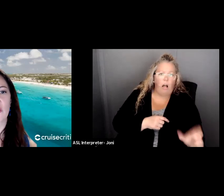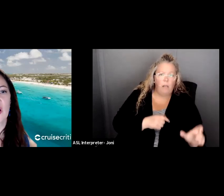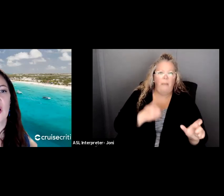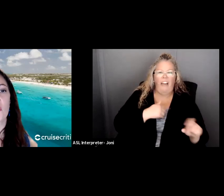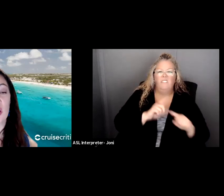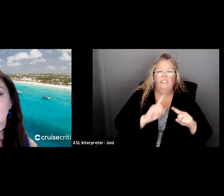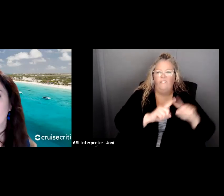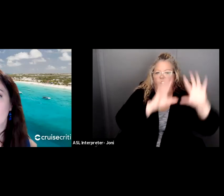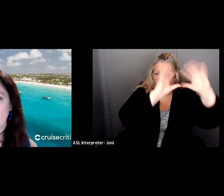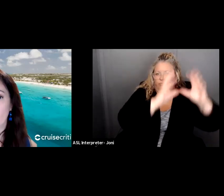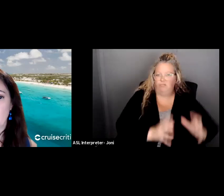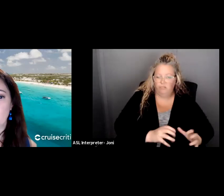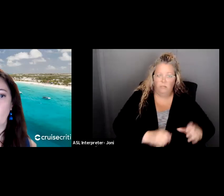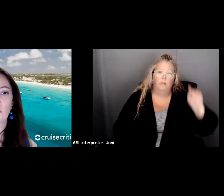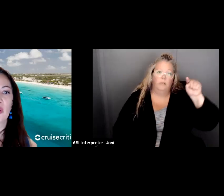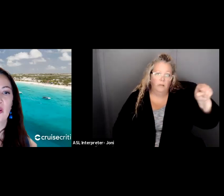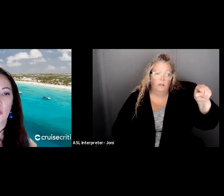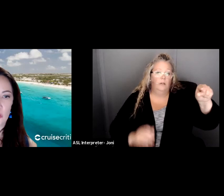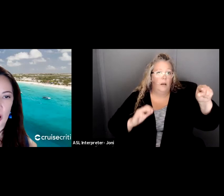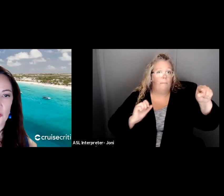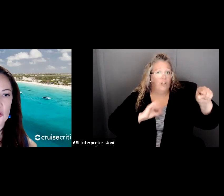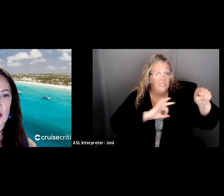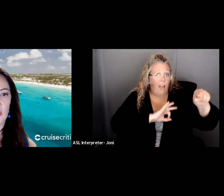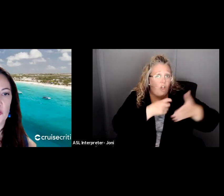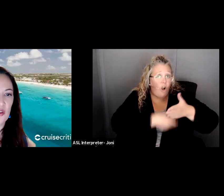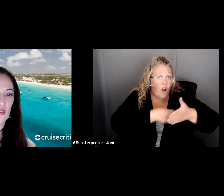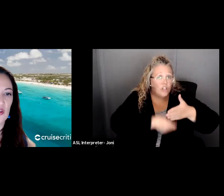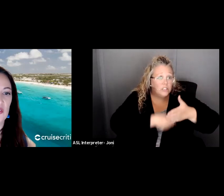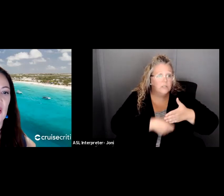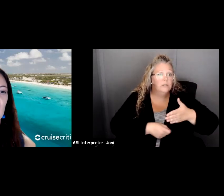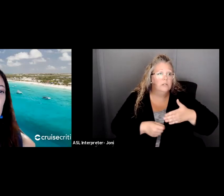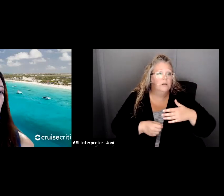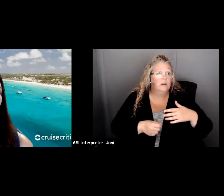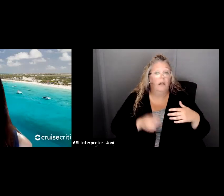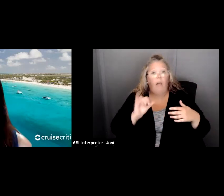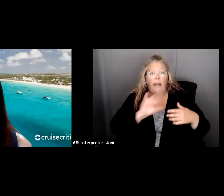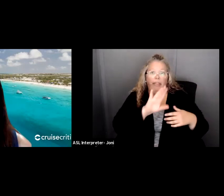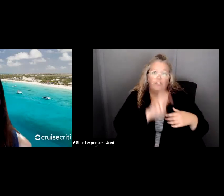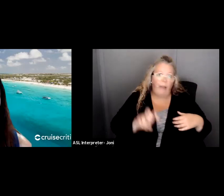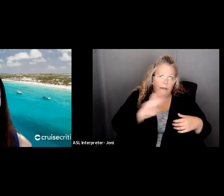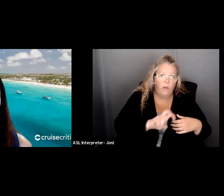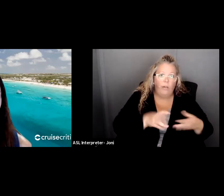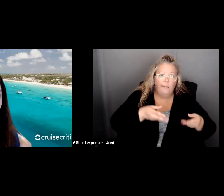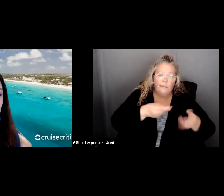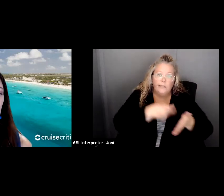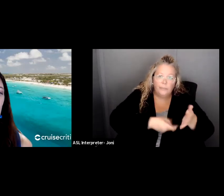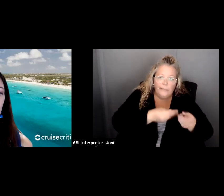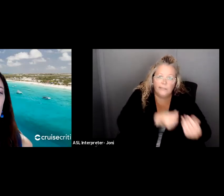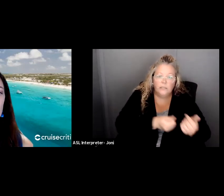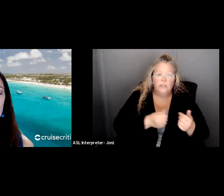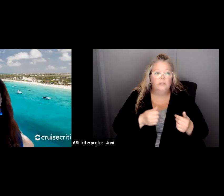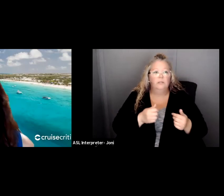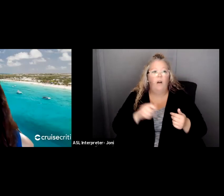costs, benefits for those people, those costs, travel expenses, and then miscellaneous other project costs.